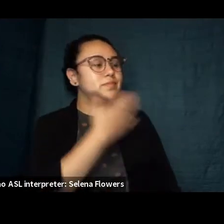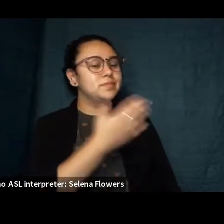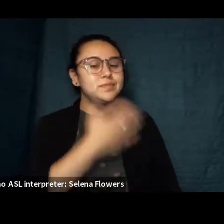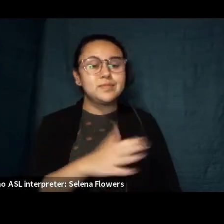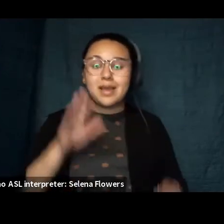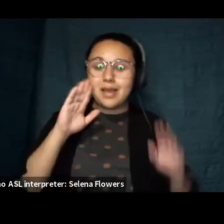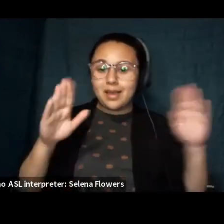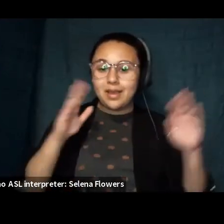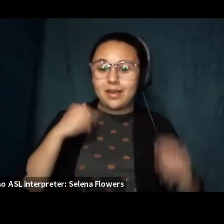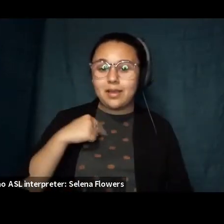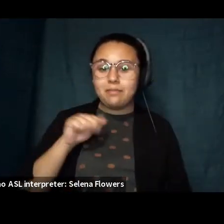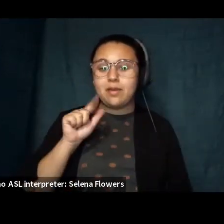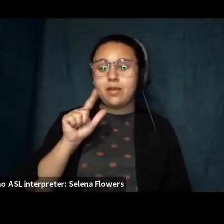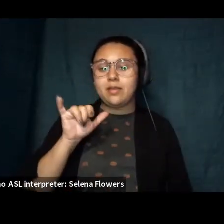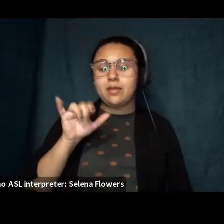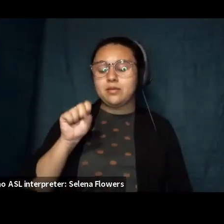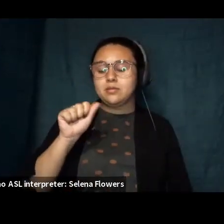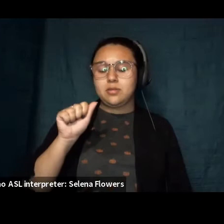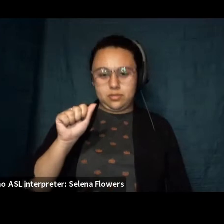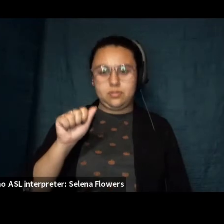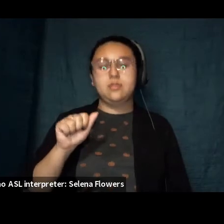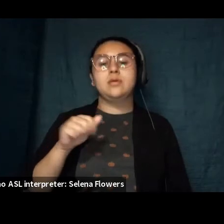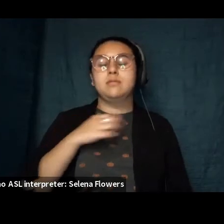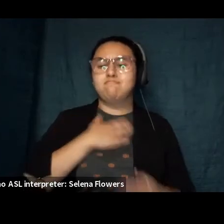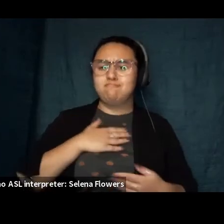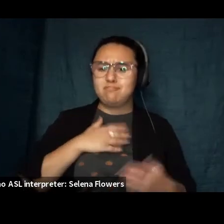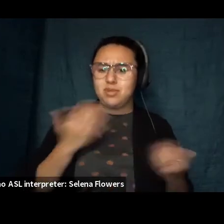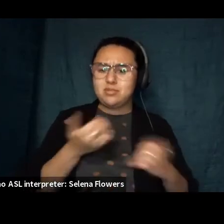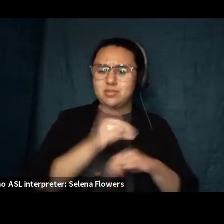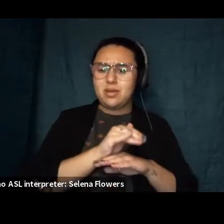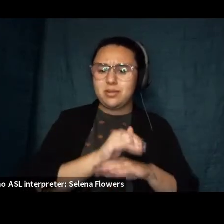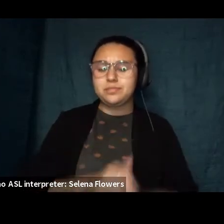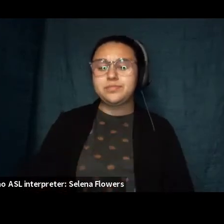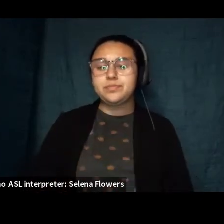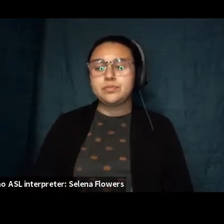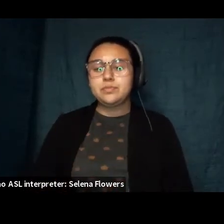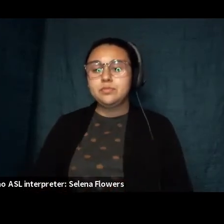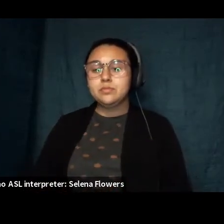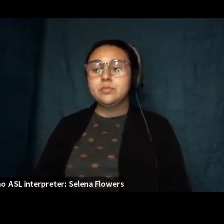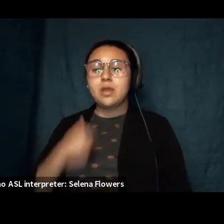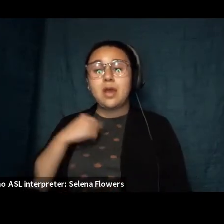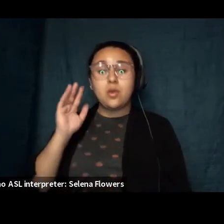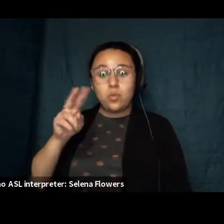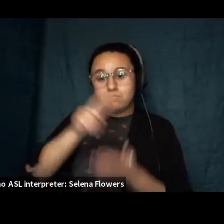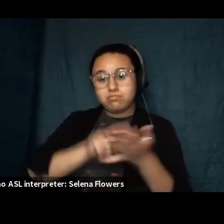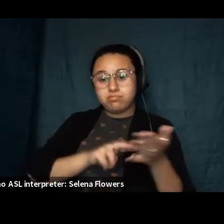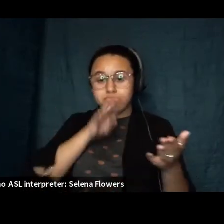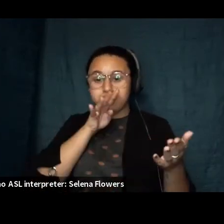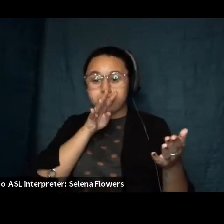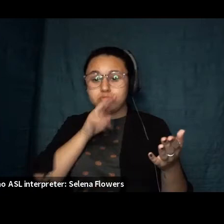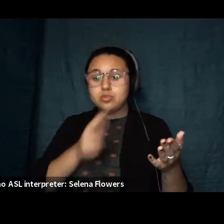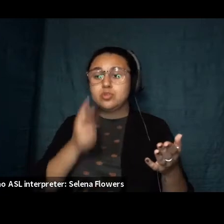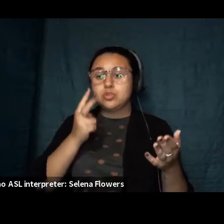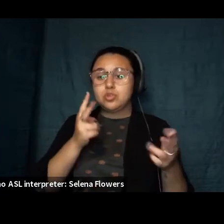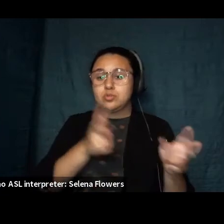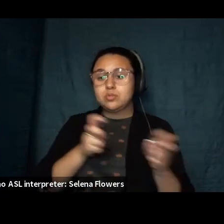alicia um it's such a pleasure to be here this evening um i'm going to read two excerpts